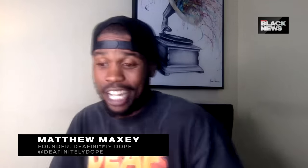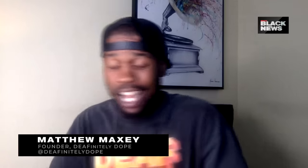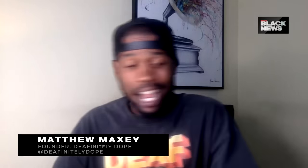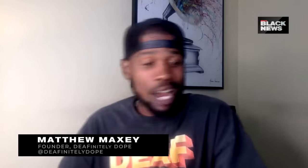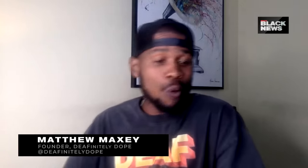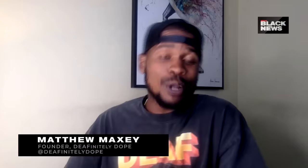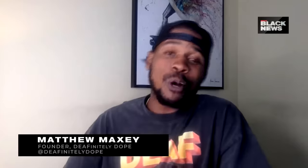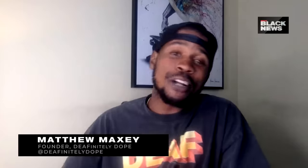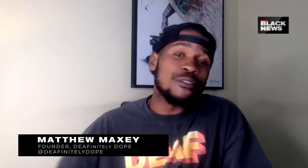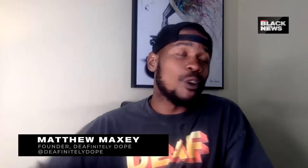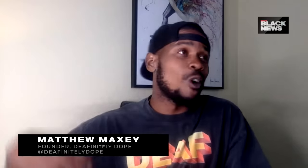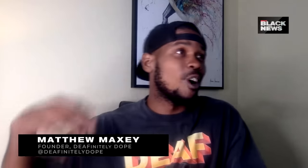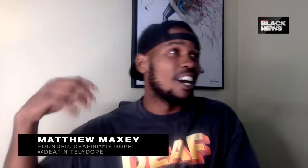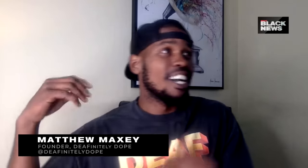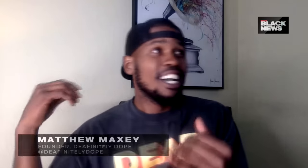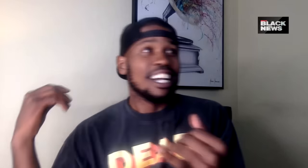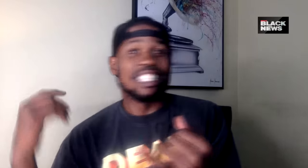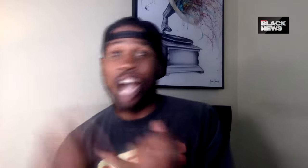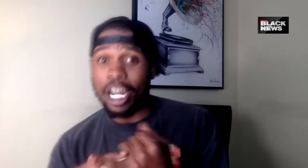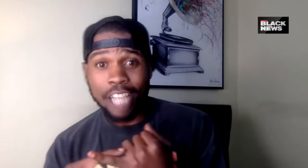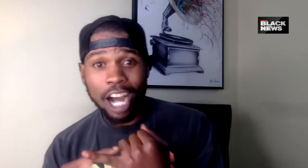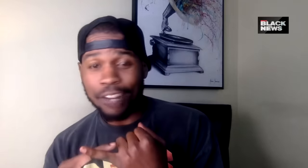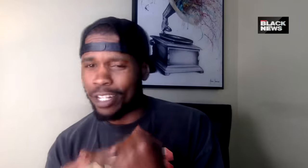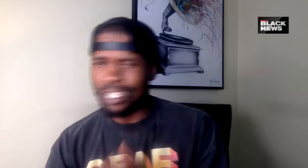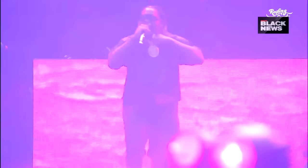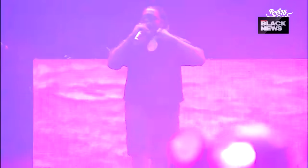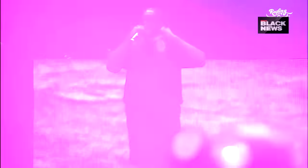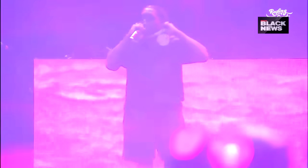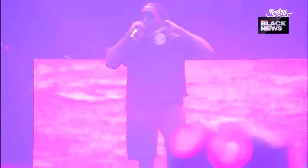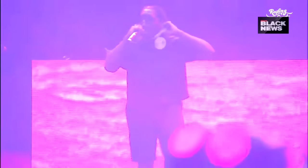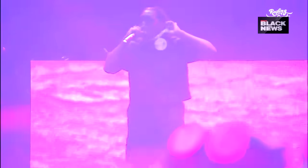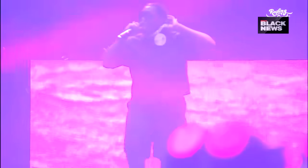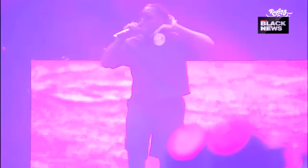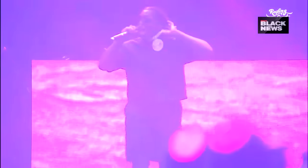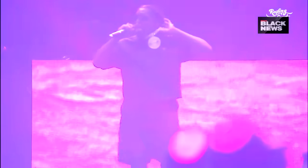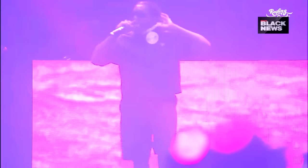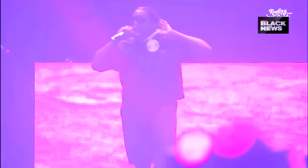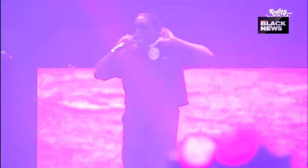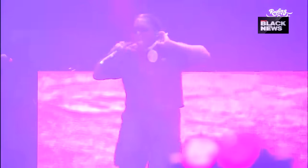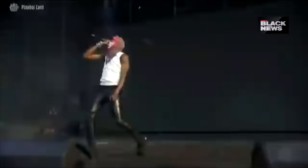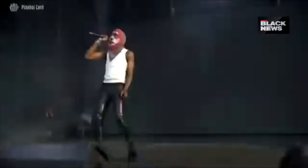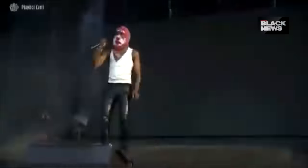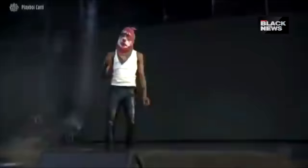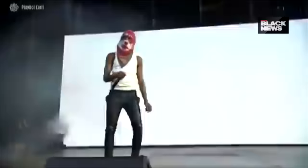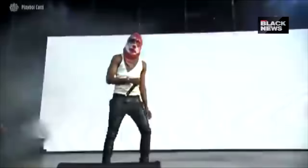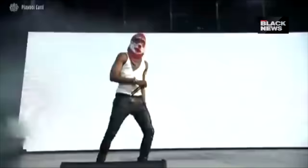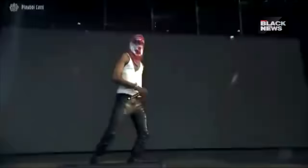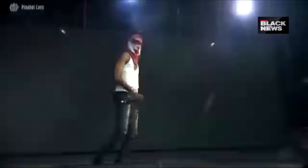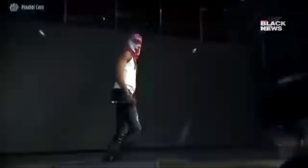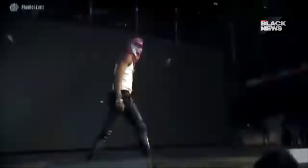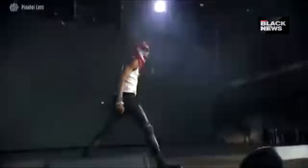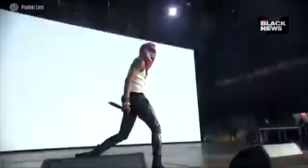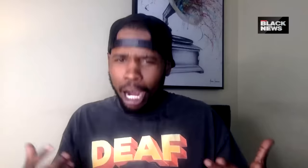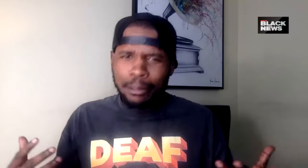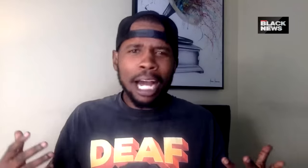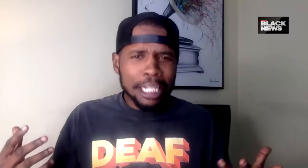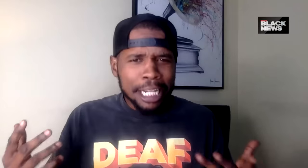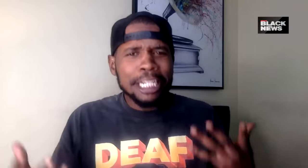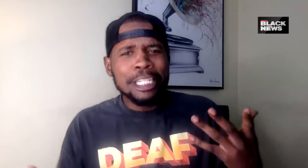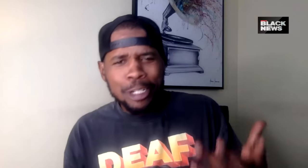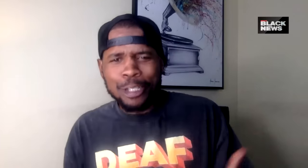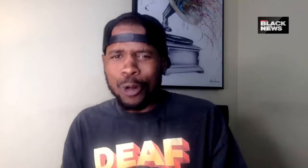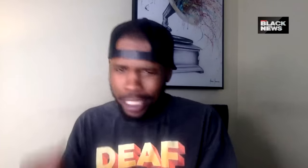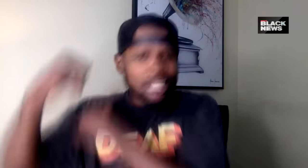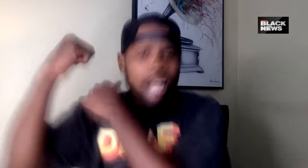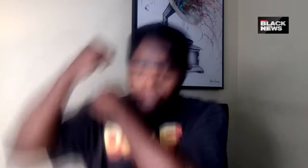interpreters. And we worked for Don Toliver. Ice, change, Johnny, dance. Playboy, Cardi. I'm kind